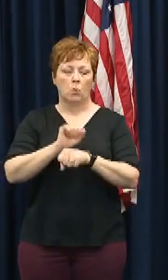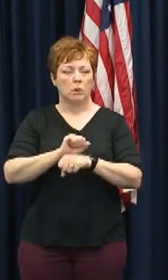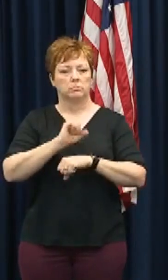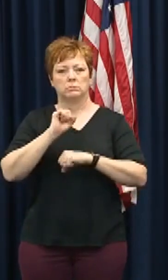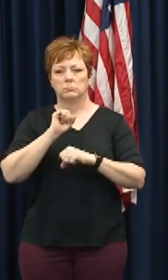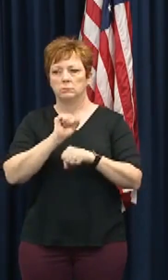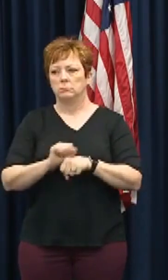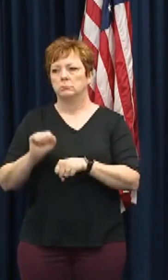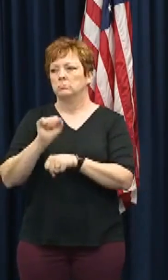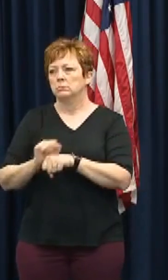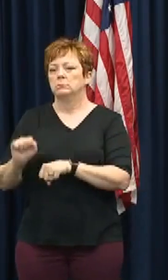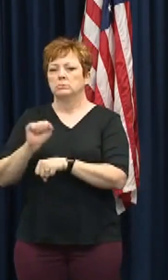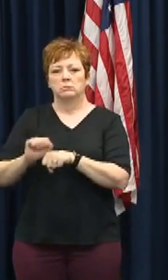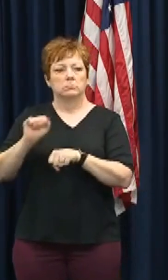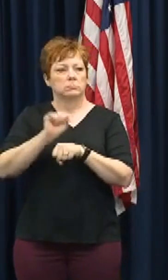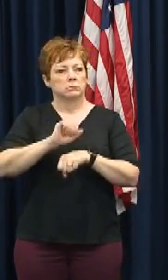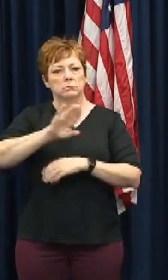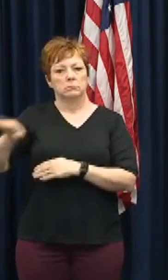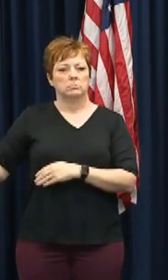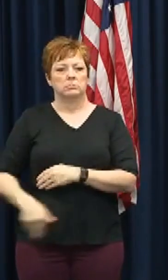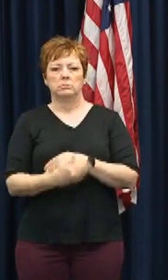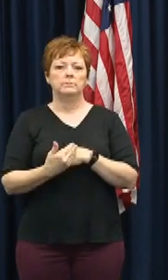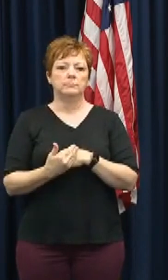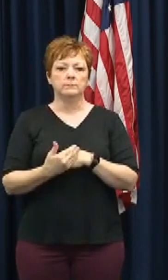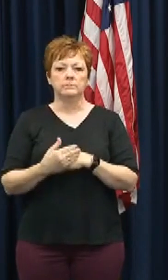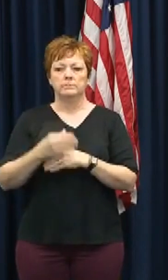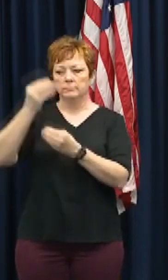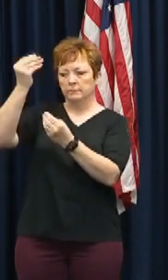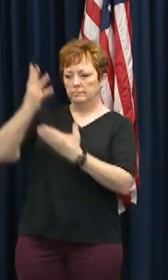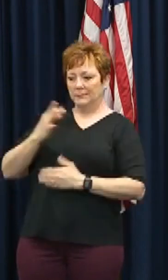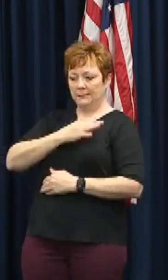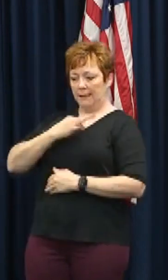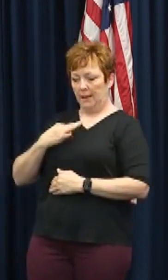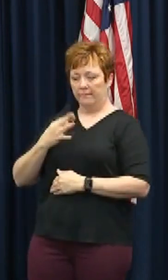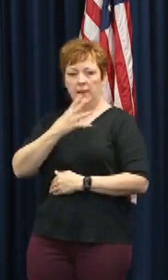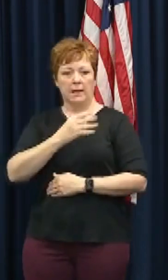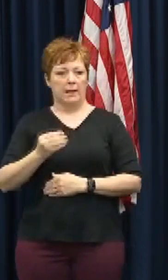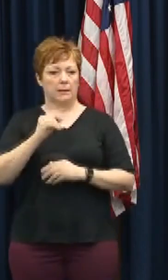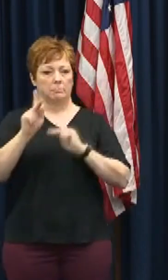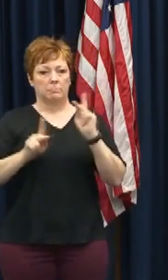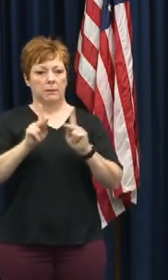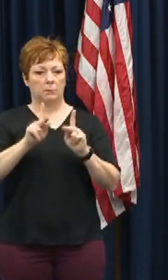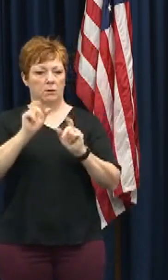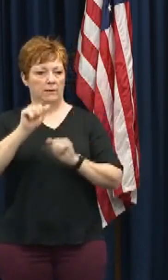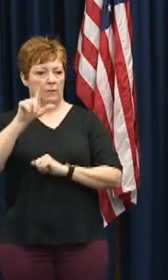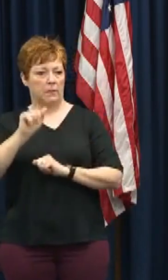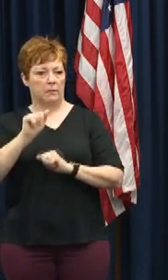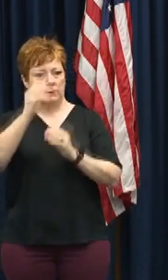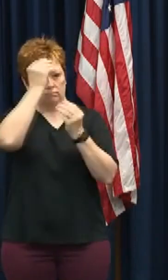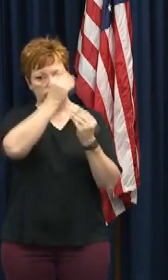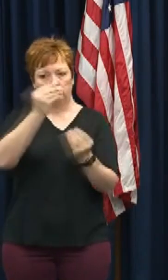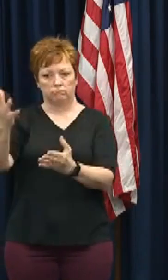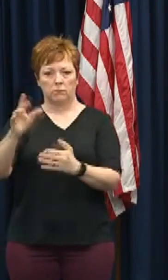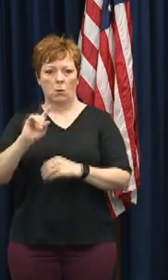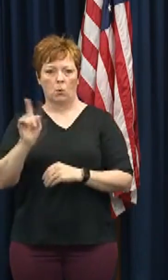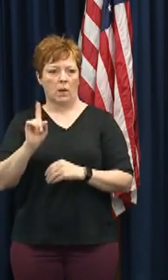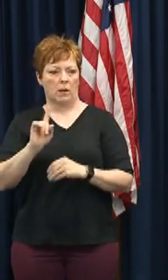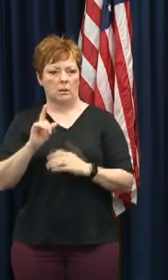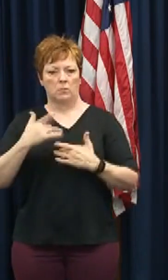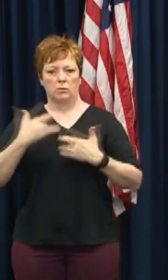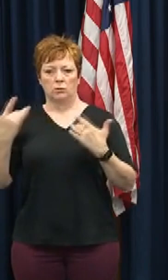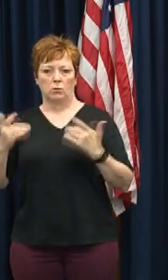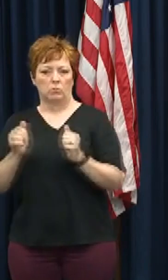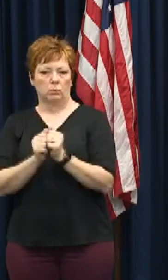to offer my staff and me and as well as the people of Alabama updates on where this storm is headed. To